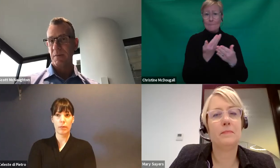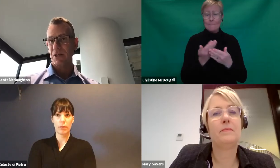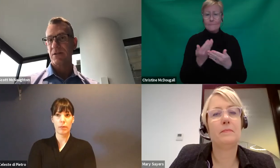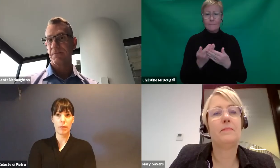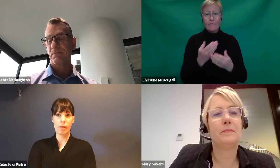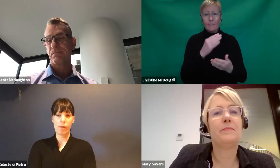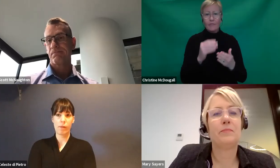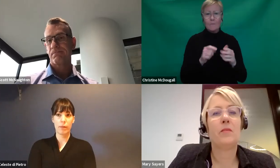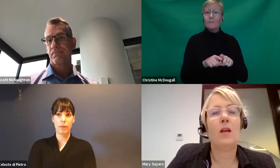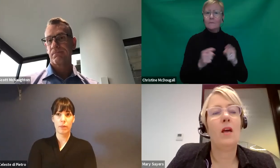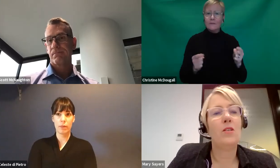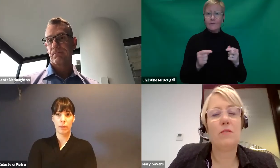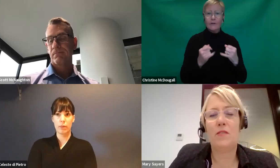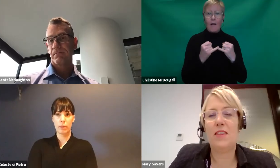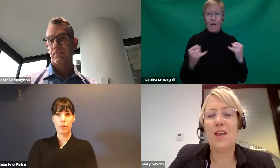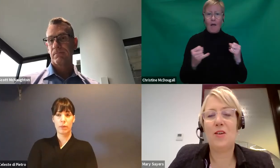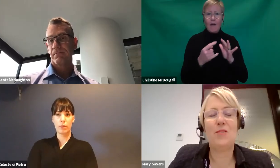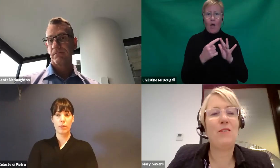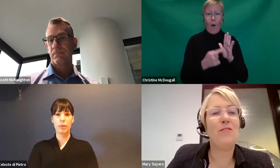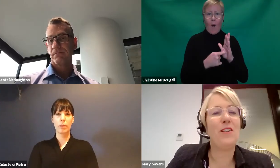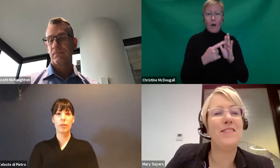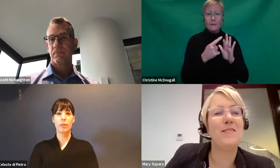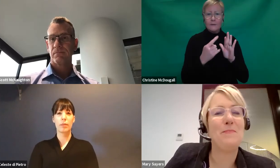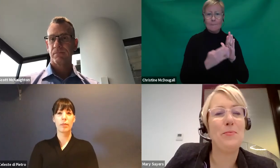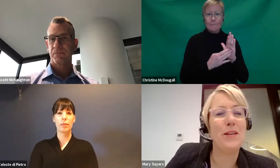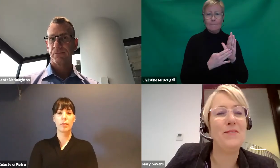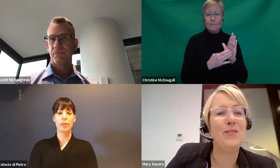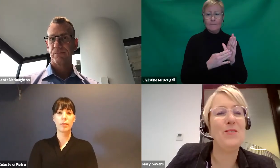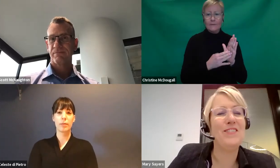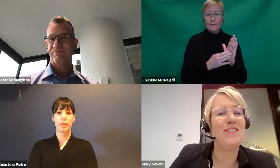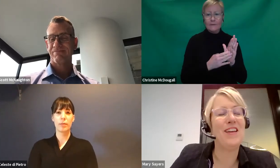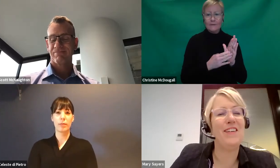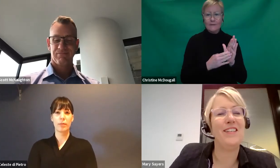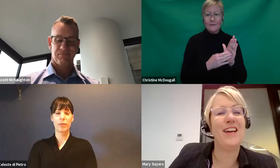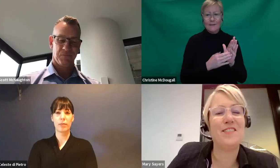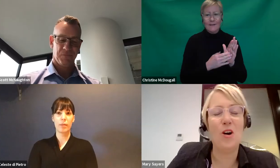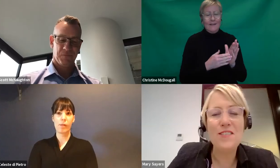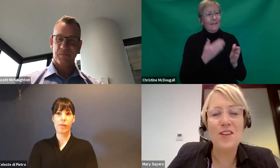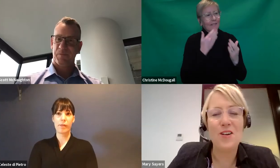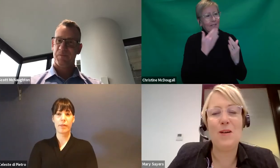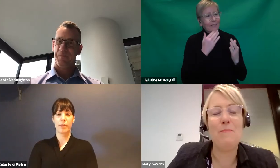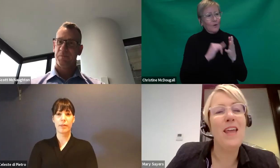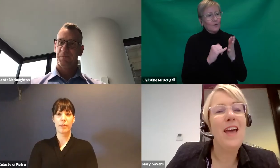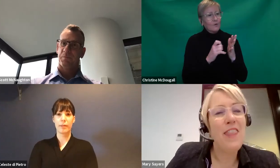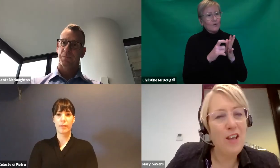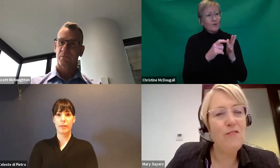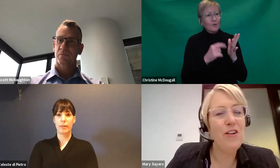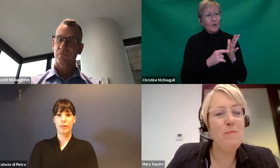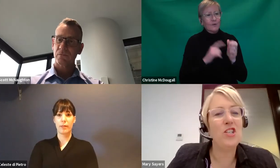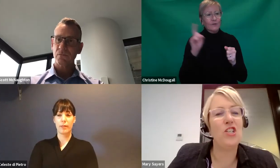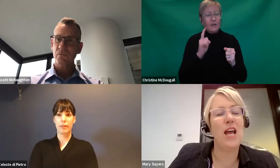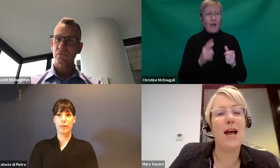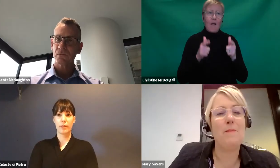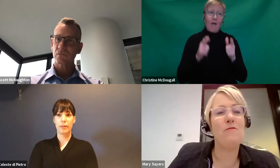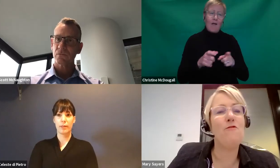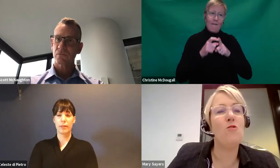in those budgets. MR. Terrific. Thank you. And we've fired some pretty difficult questions at you today, Scott. So, thank you very